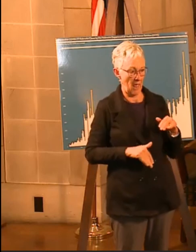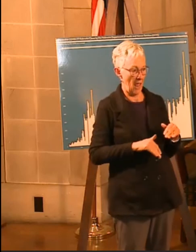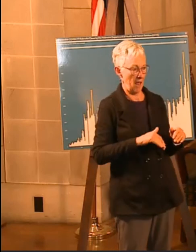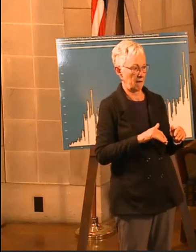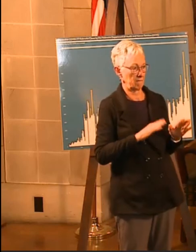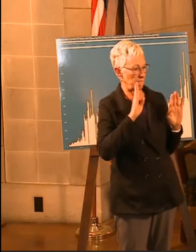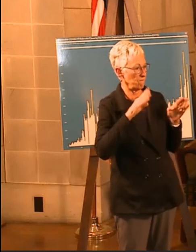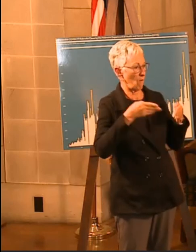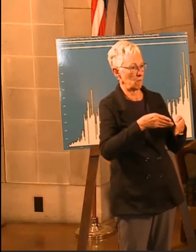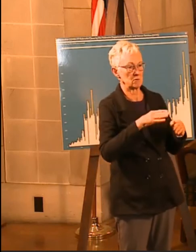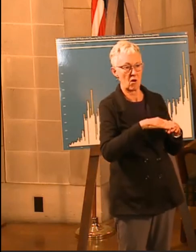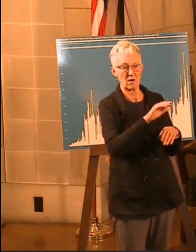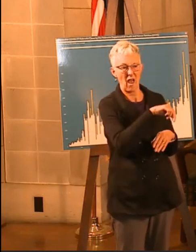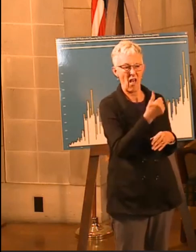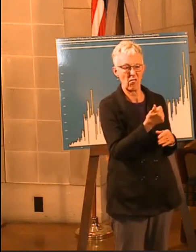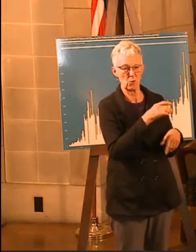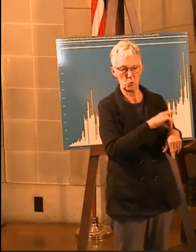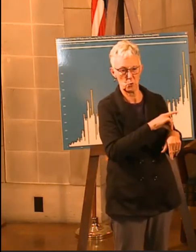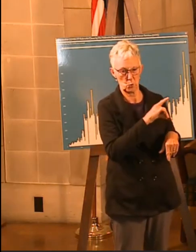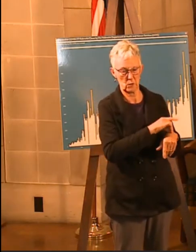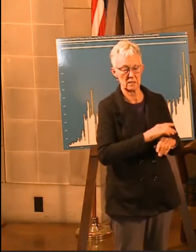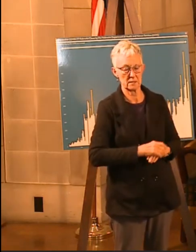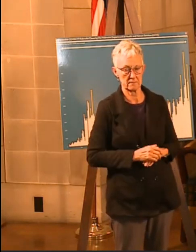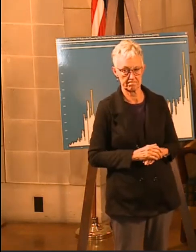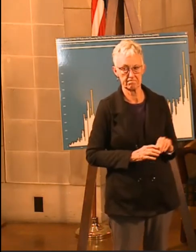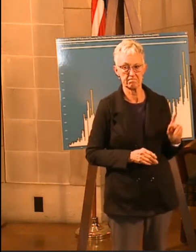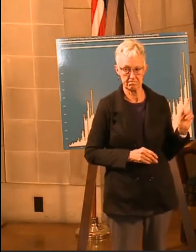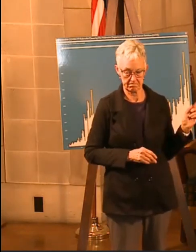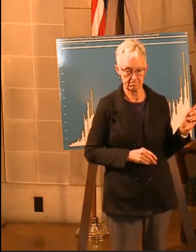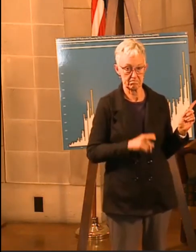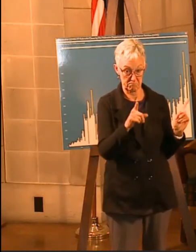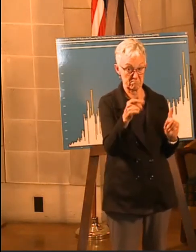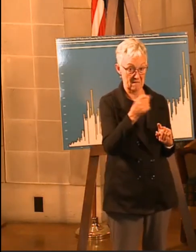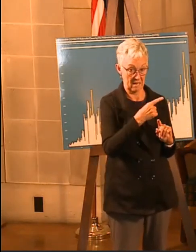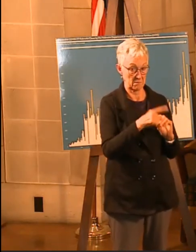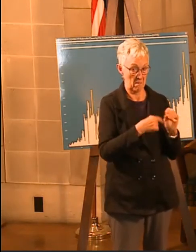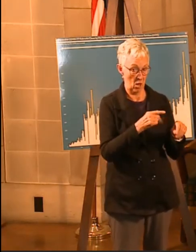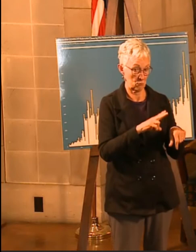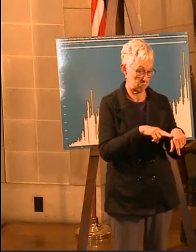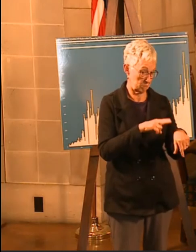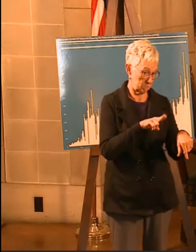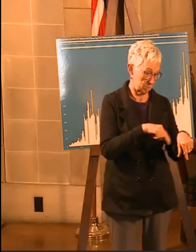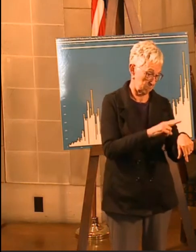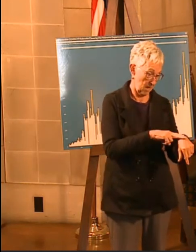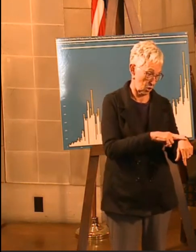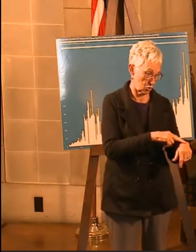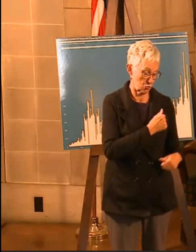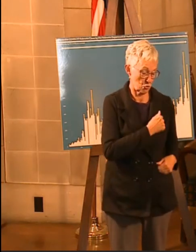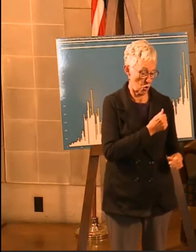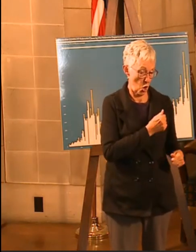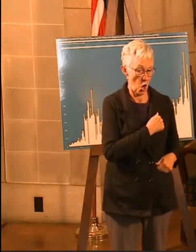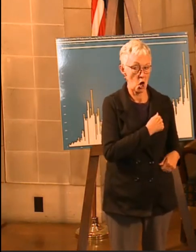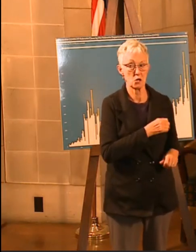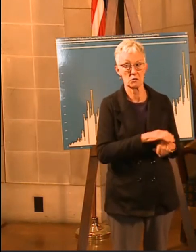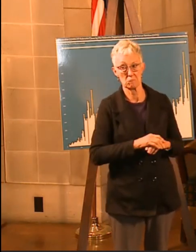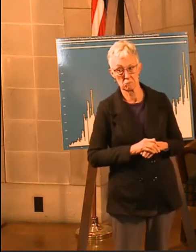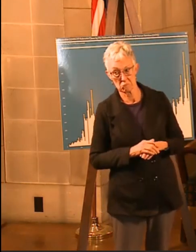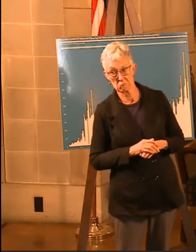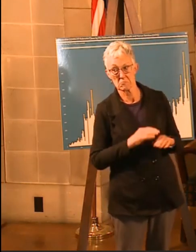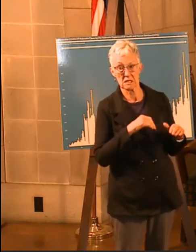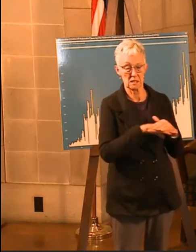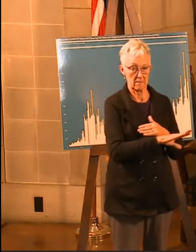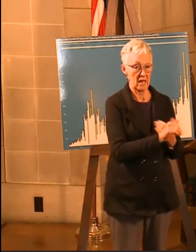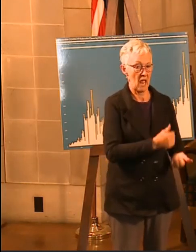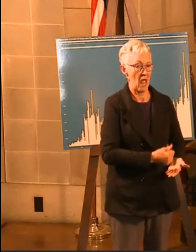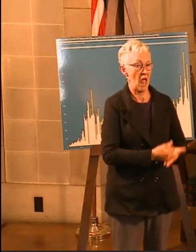So Andrew asks, what about using the National Guard and maybe some of their medical staff or resources from the National Guard to come in